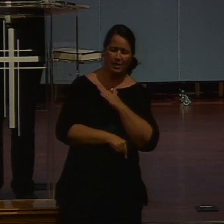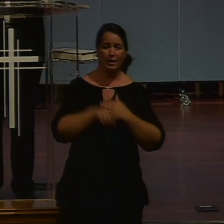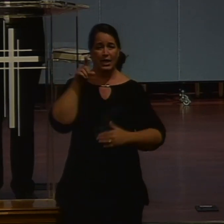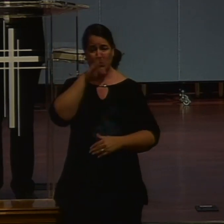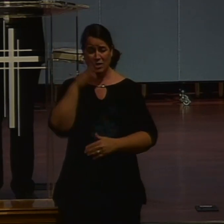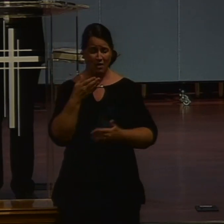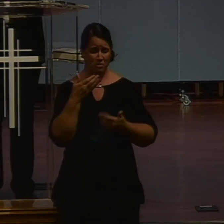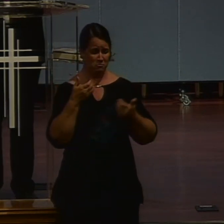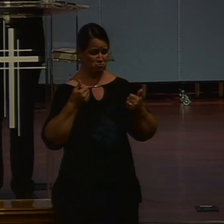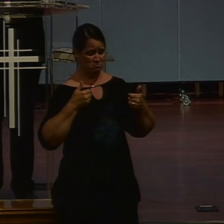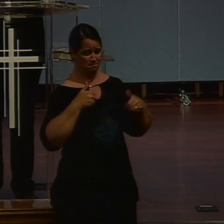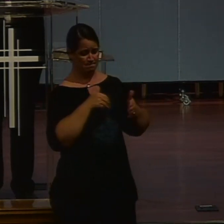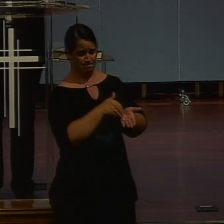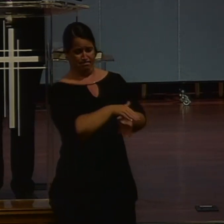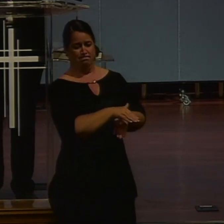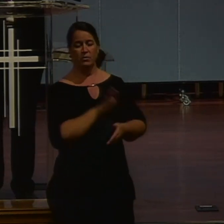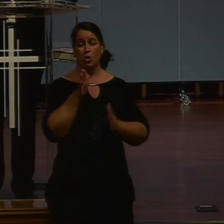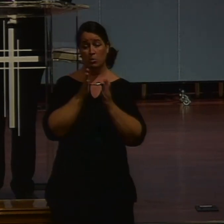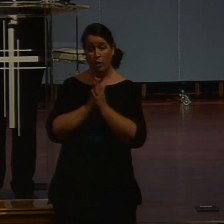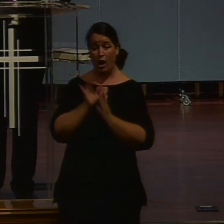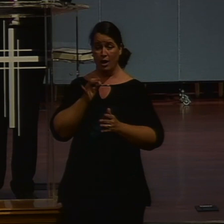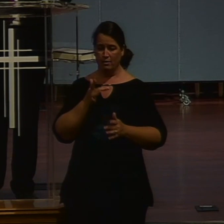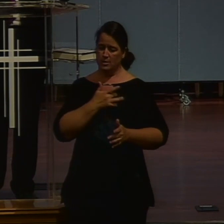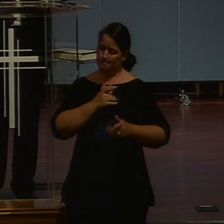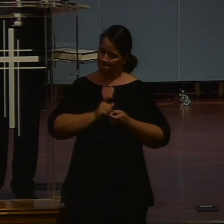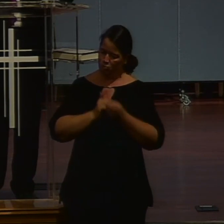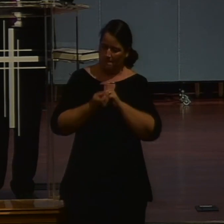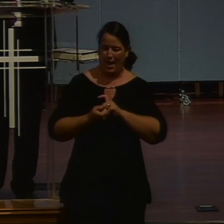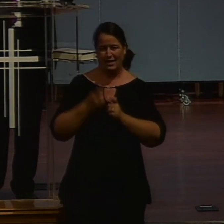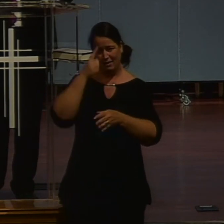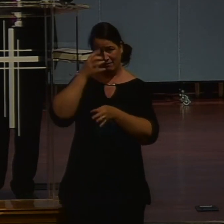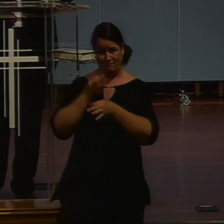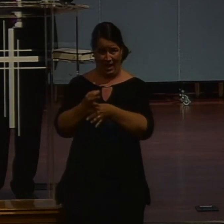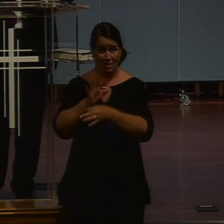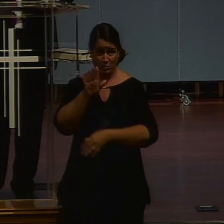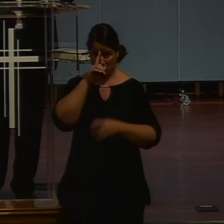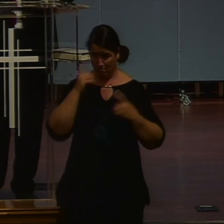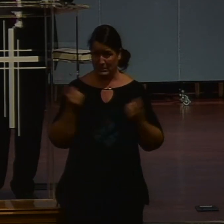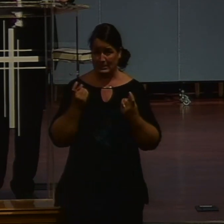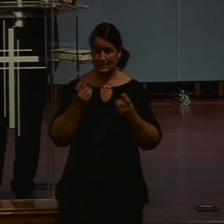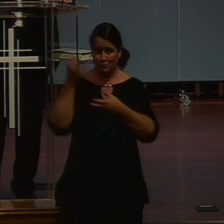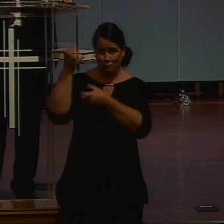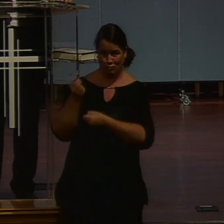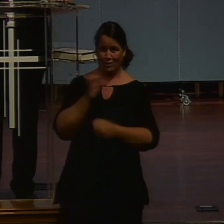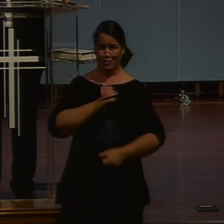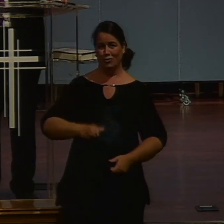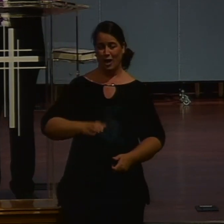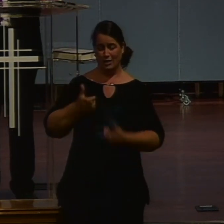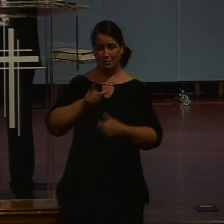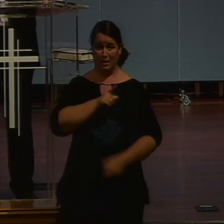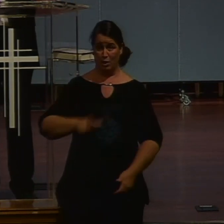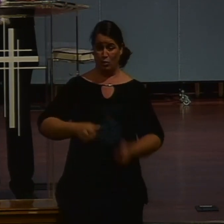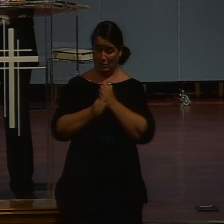will never refuse a prayer. That is a prayer of repentance and faith. A prayer turning from sin. And trusting Christ. be the